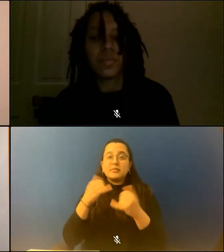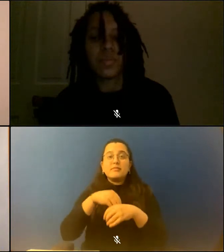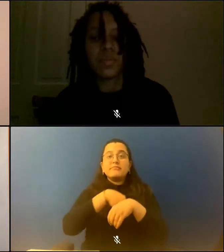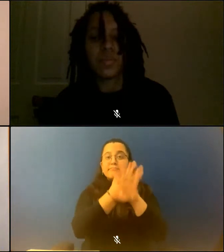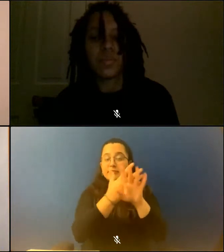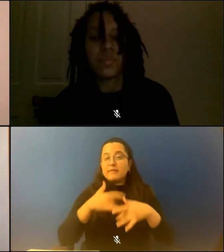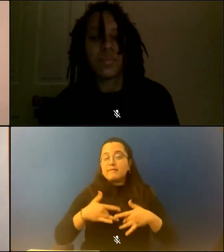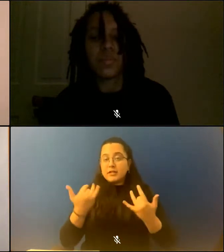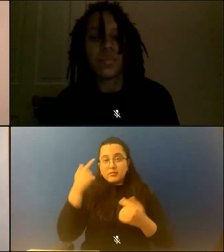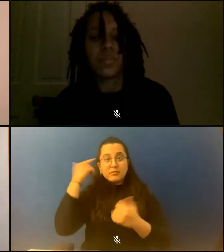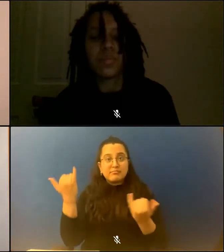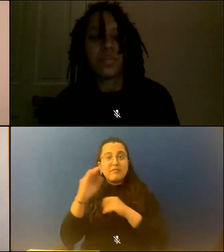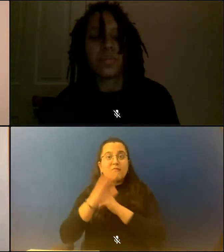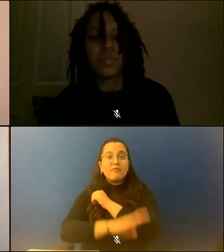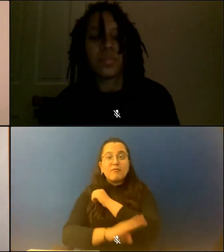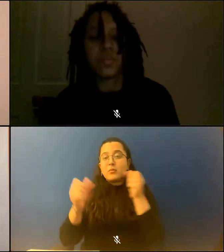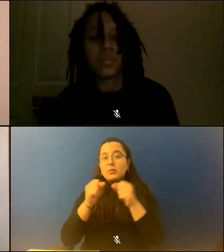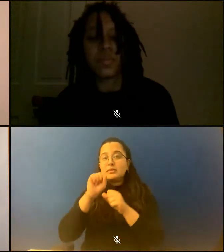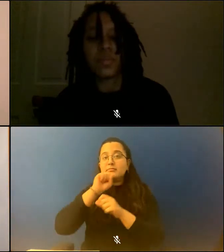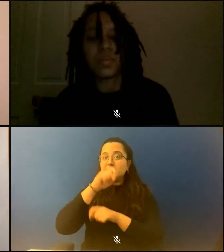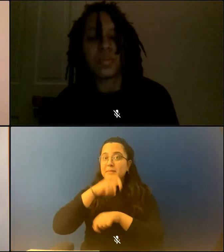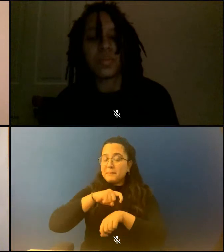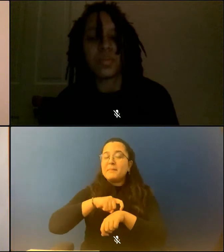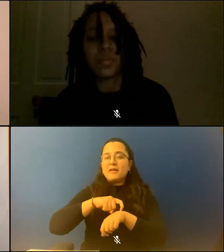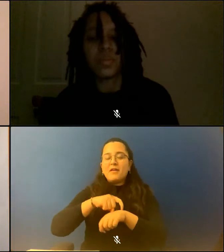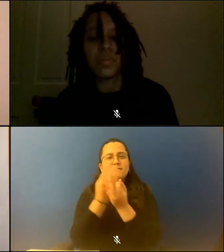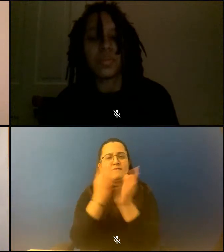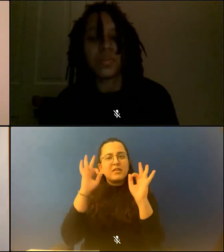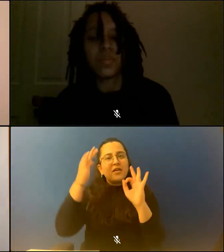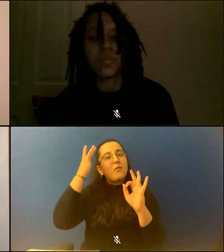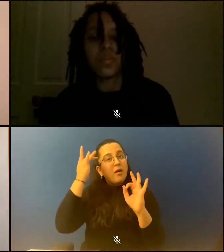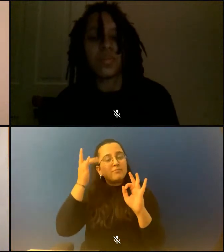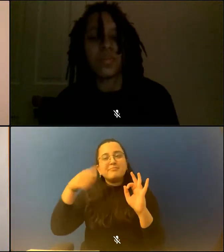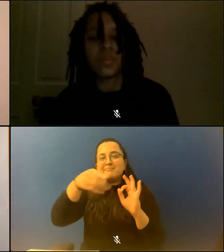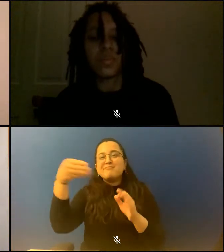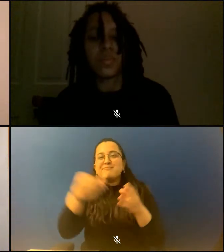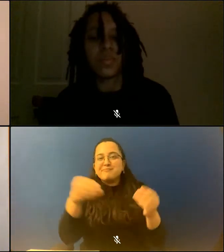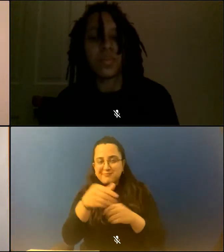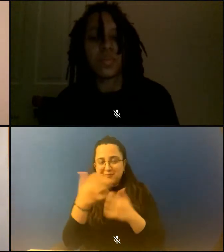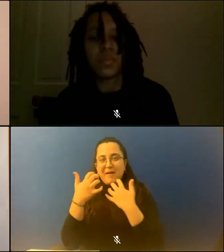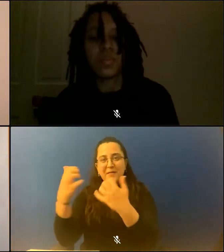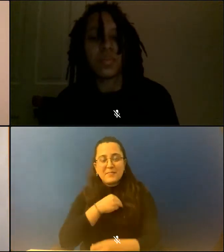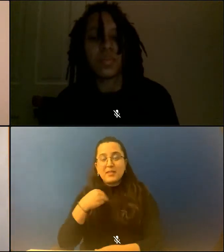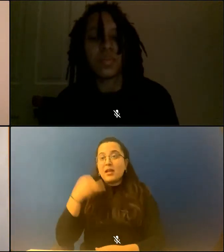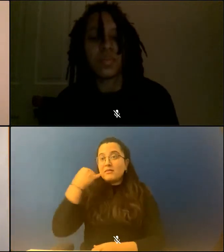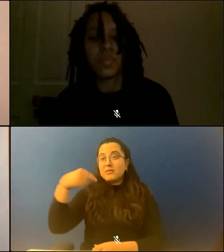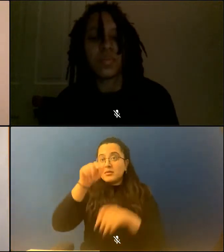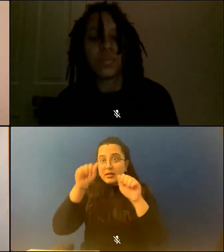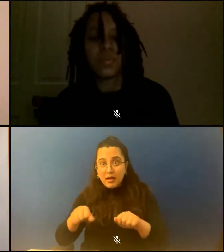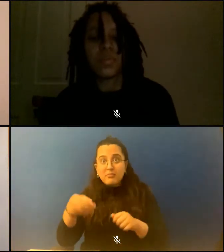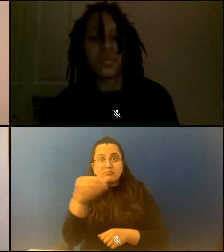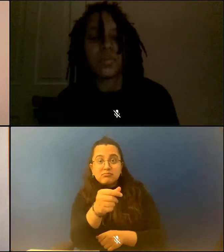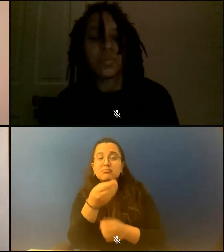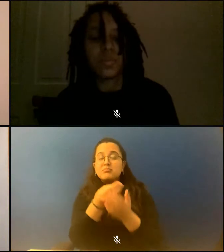free thanks to generous contributions by you, our audience members. If you're able to make a contribution, please click on the button below